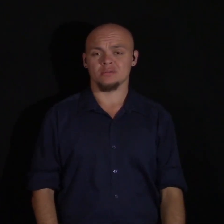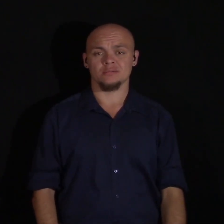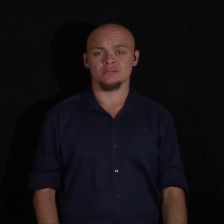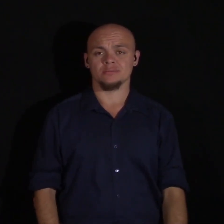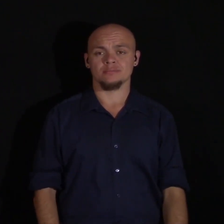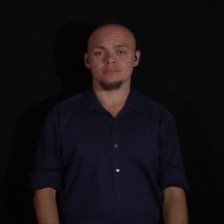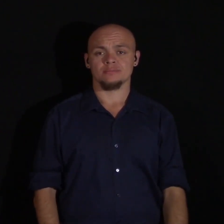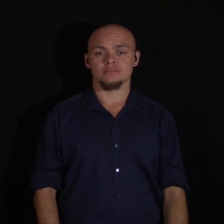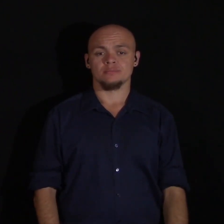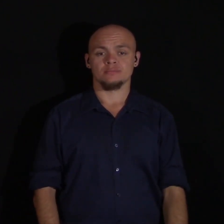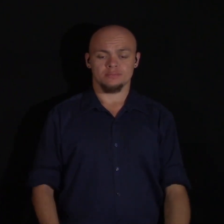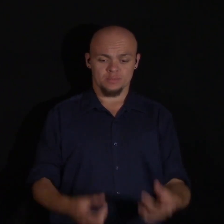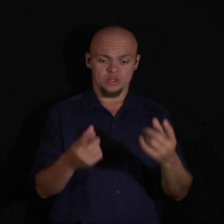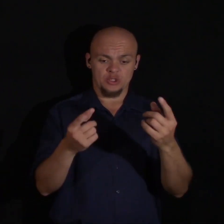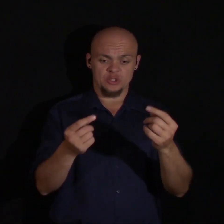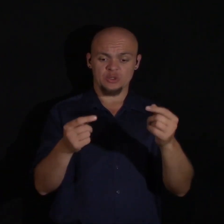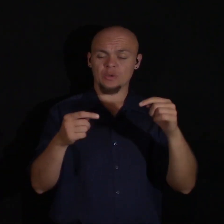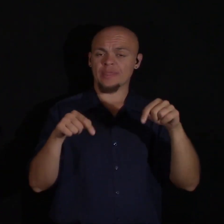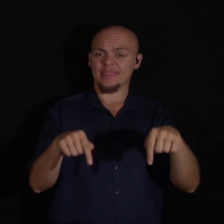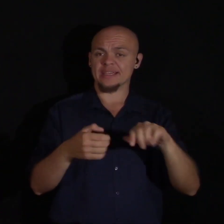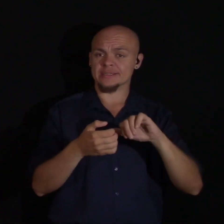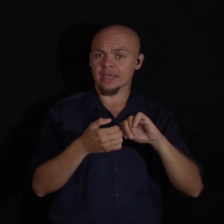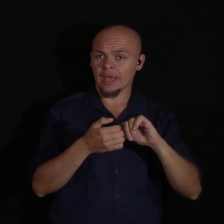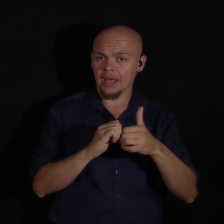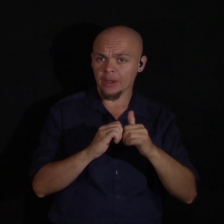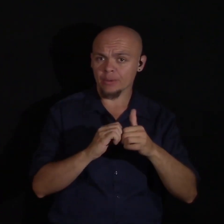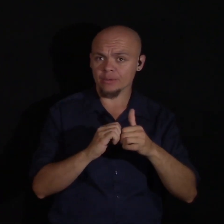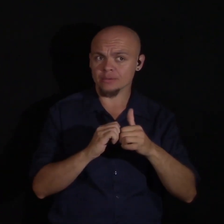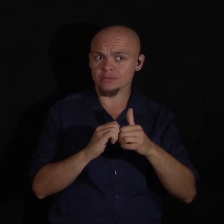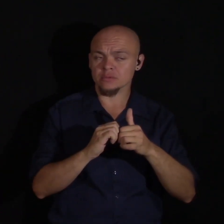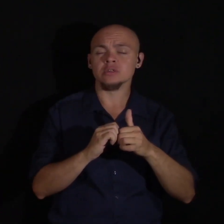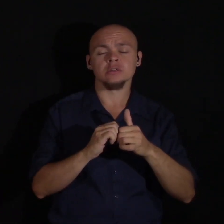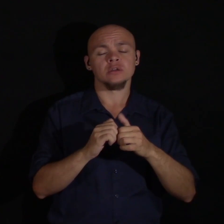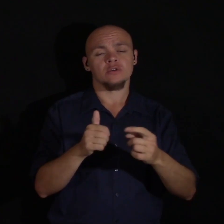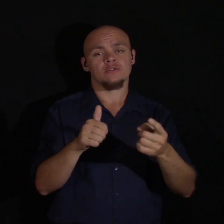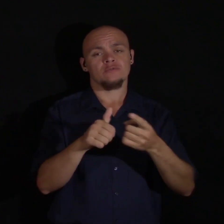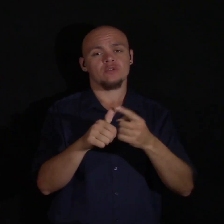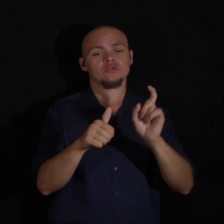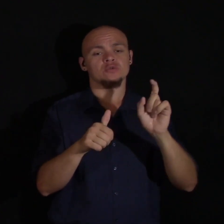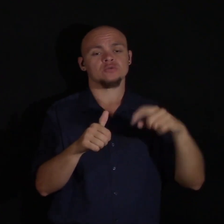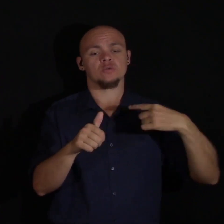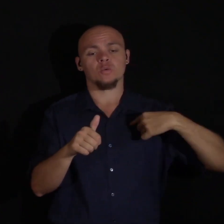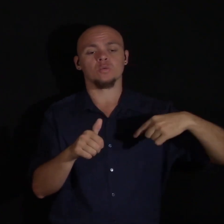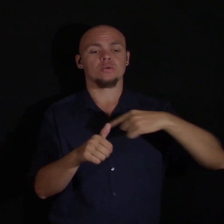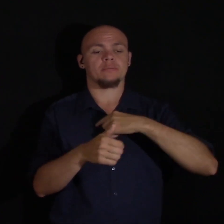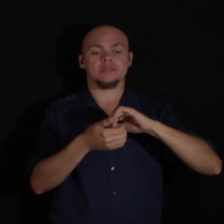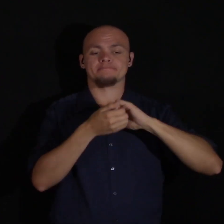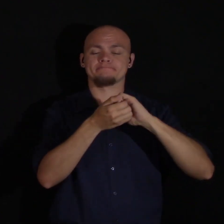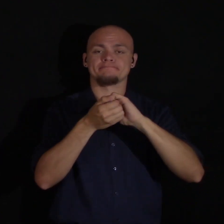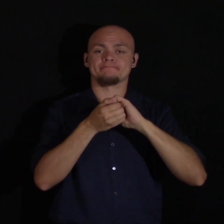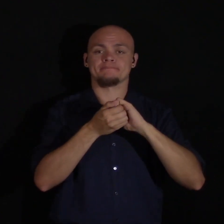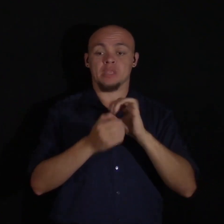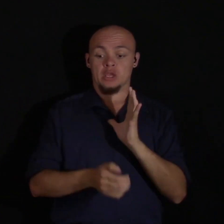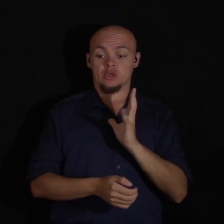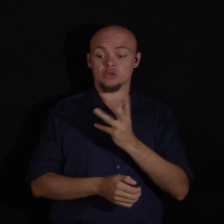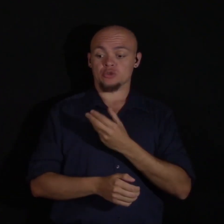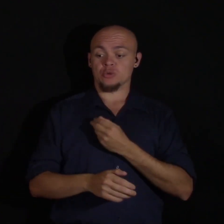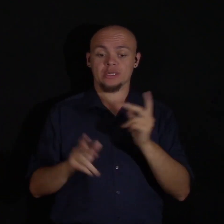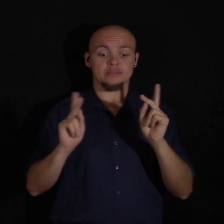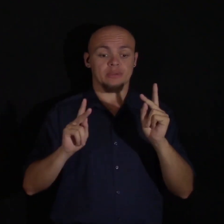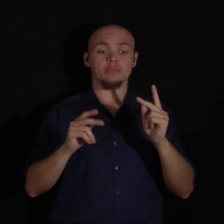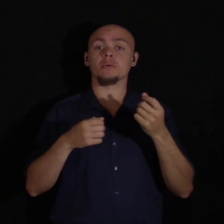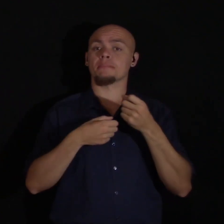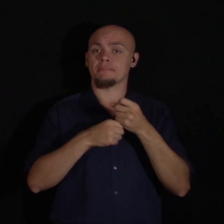How can we do this if we don't work together? Us trans people are making a lot of noise,